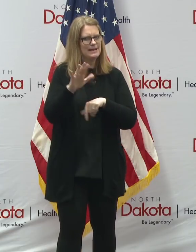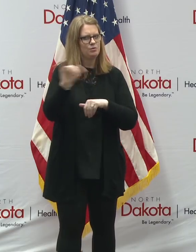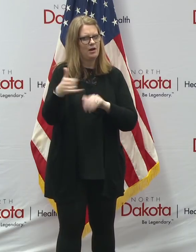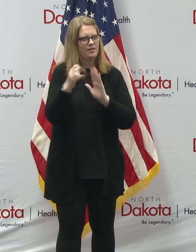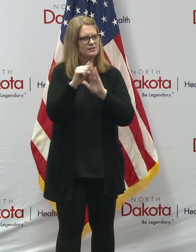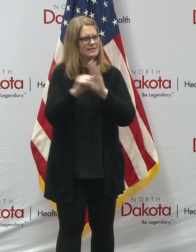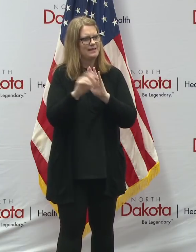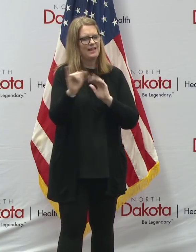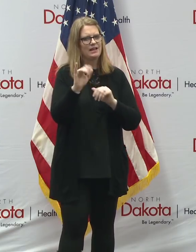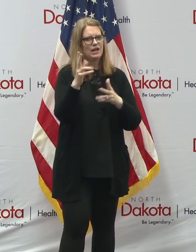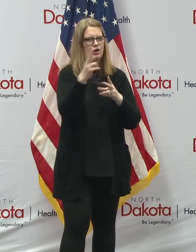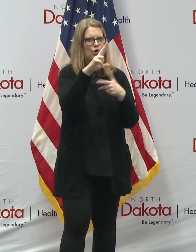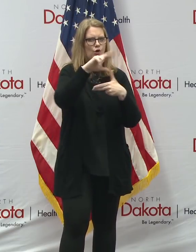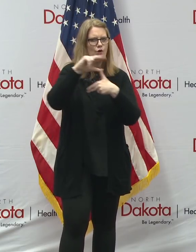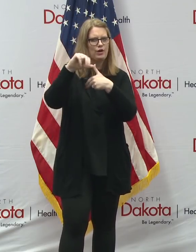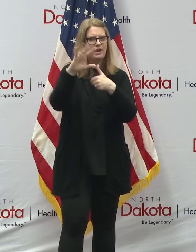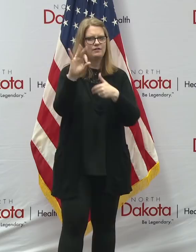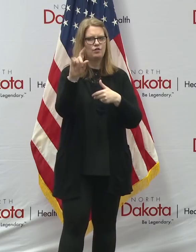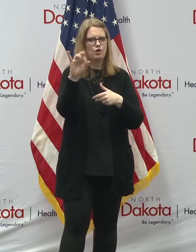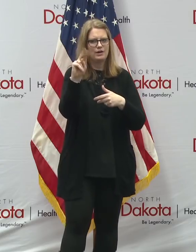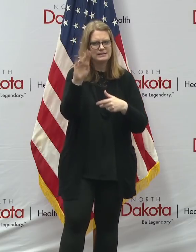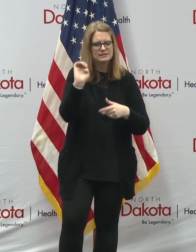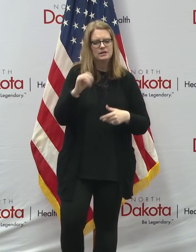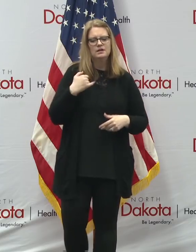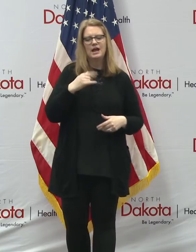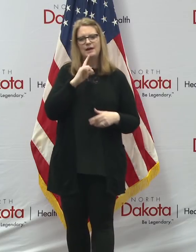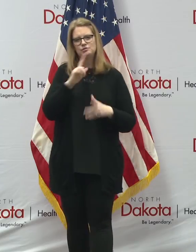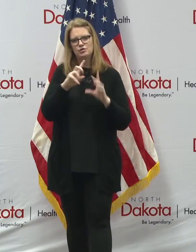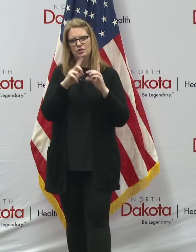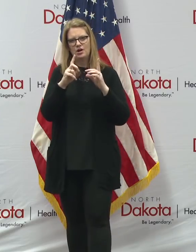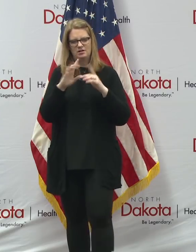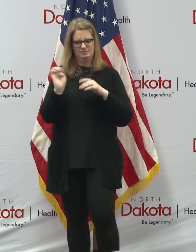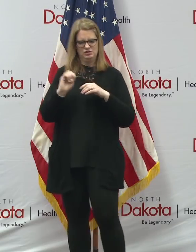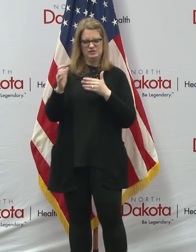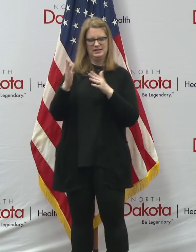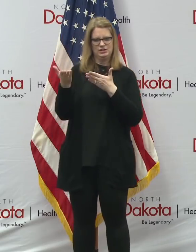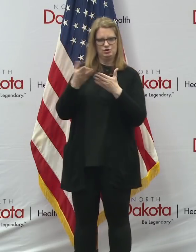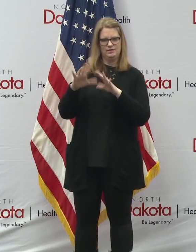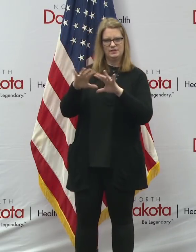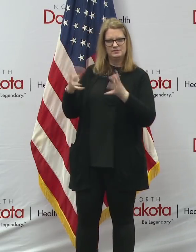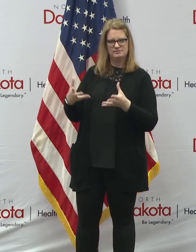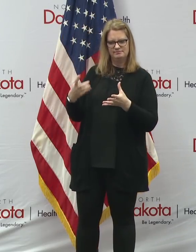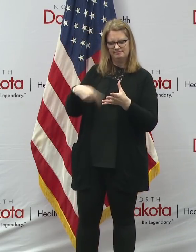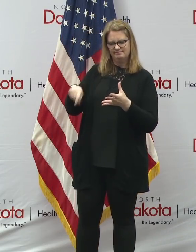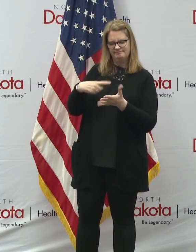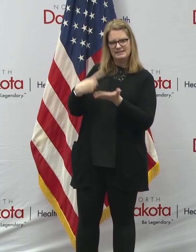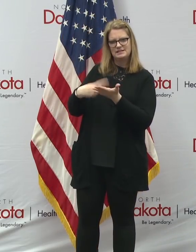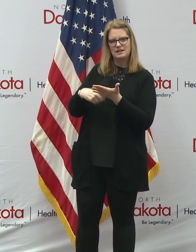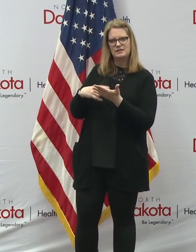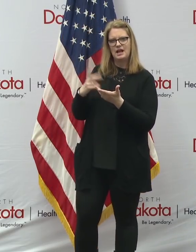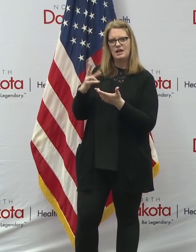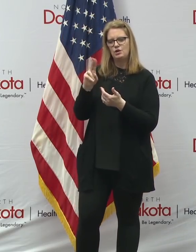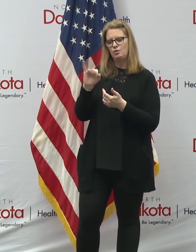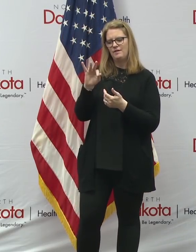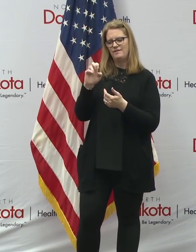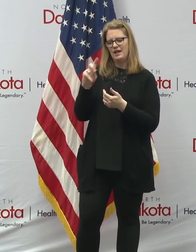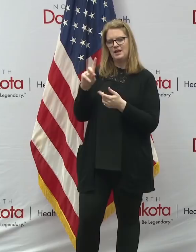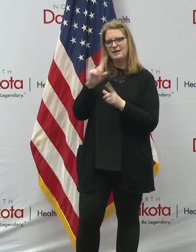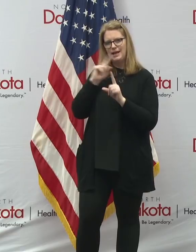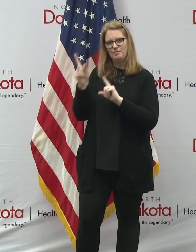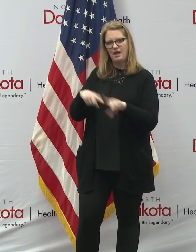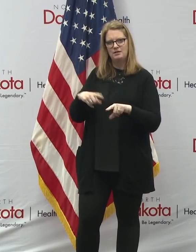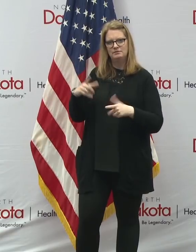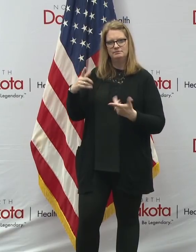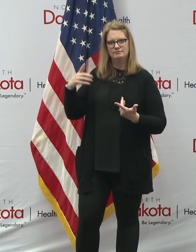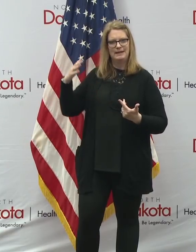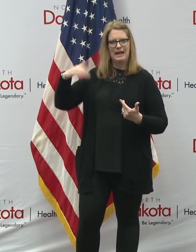I'm sure that our Department of Emergency Services talked about that over at the Unified Command, but I haven't been briefed on that,